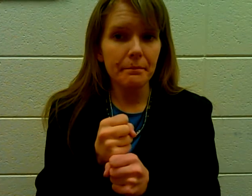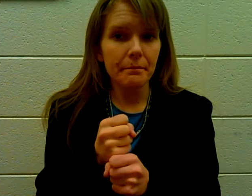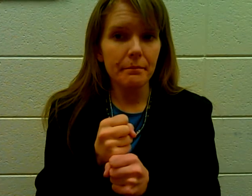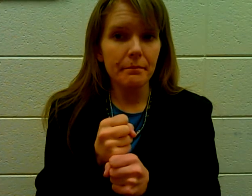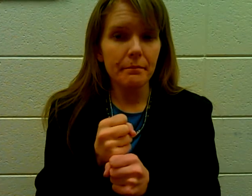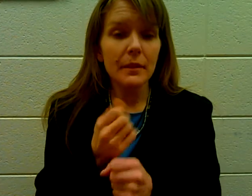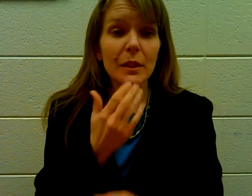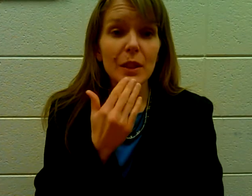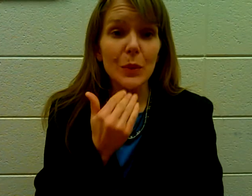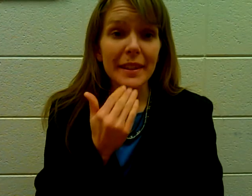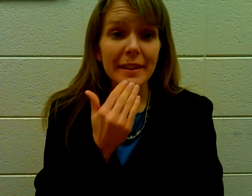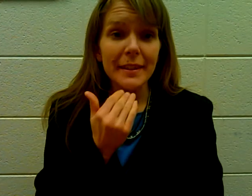Sweets.